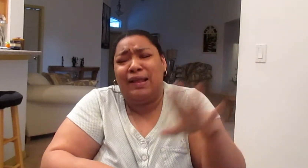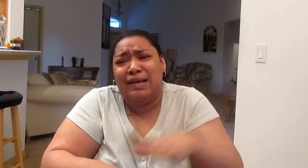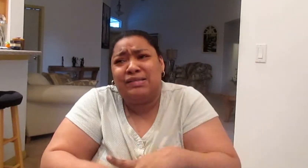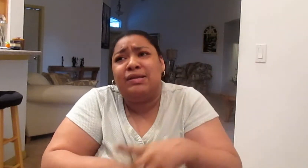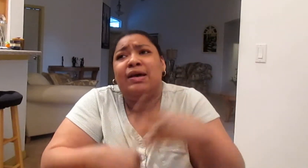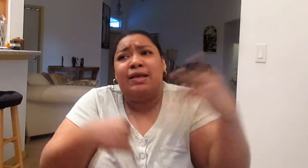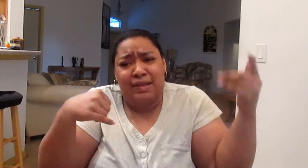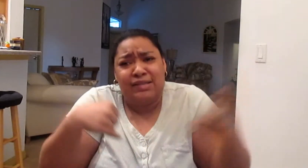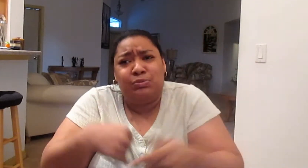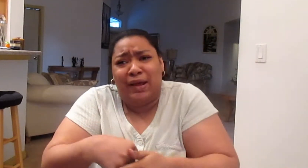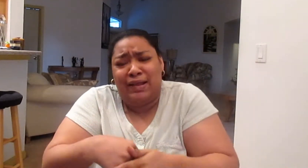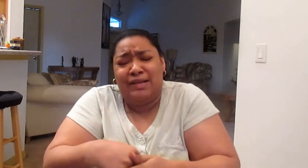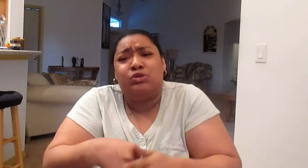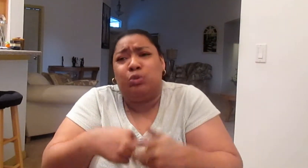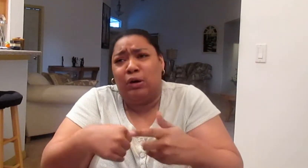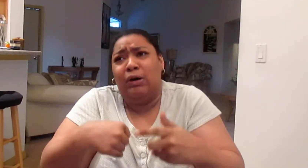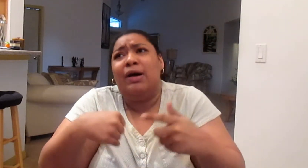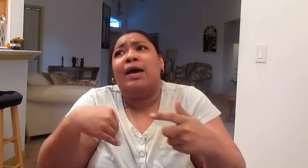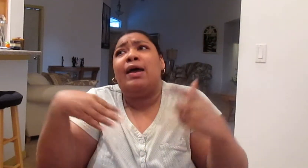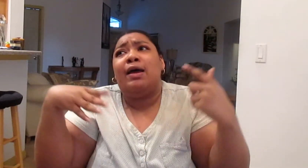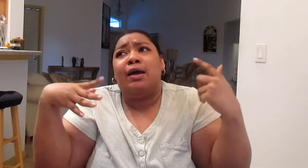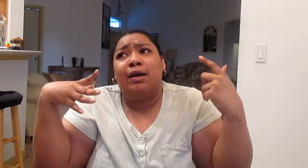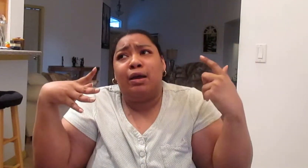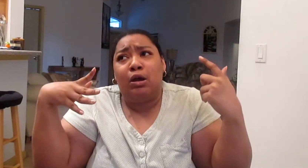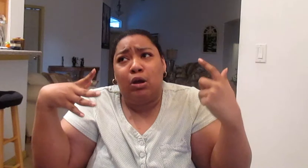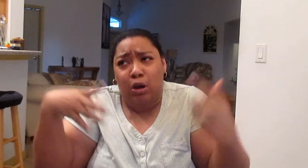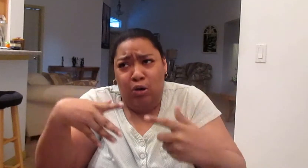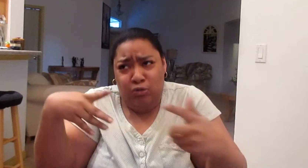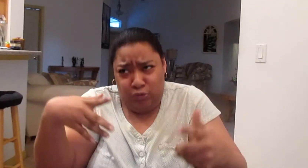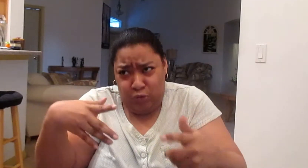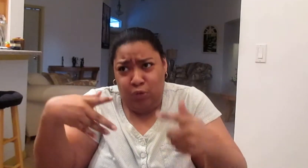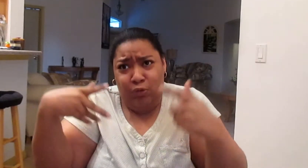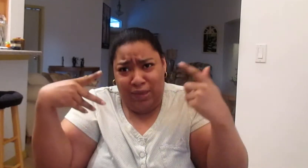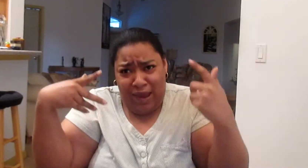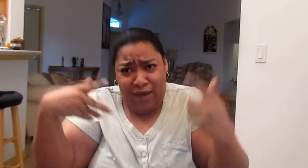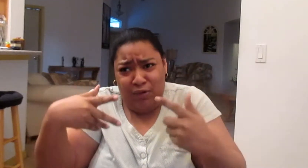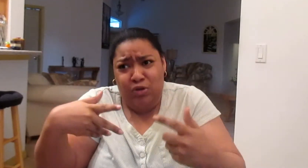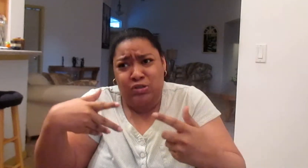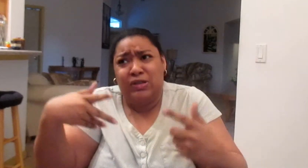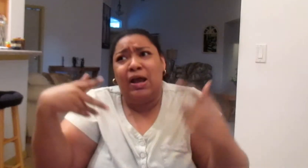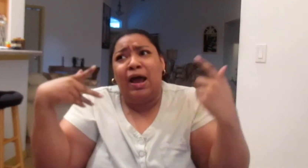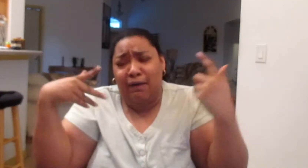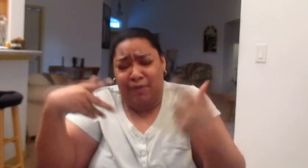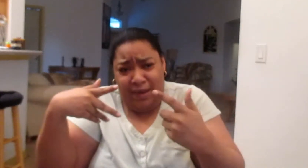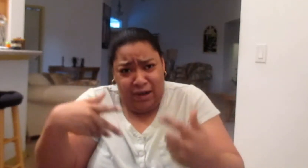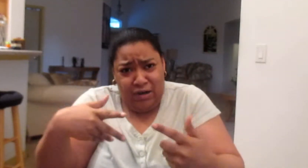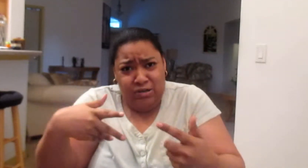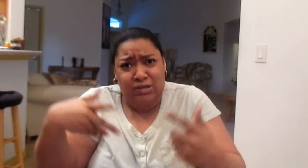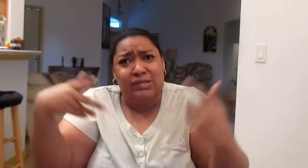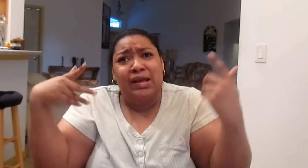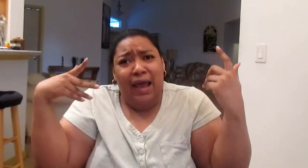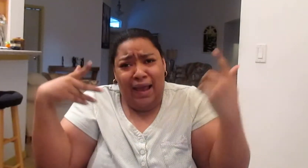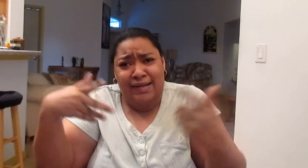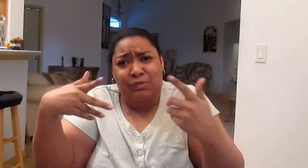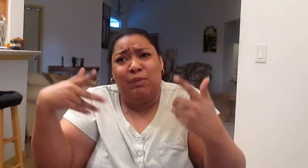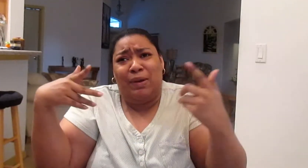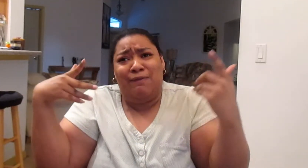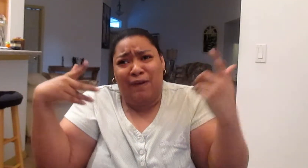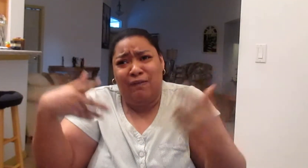playlist will go through the evolution of the characters and some of my favorite